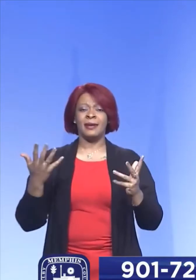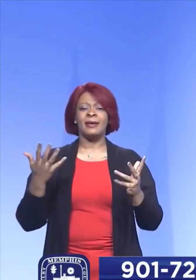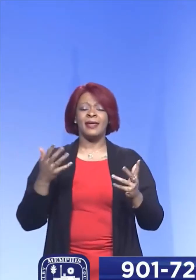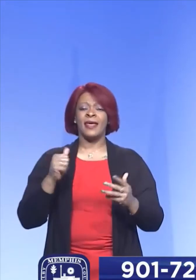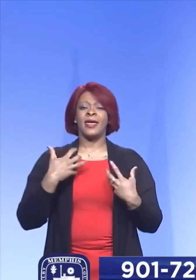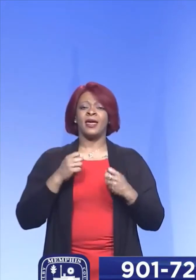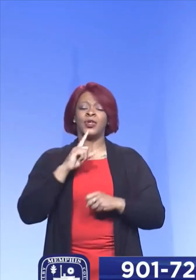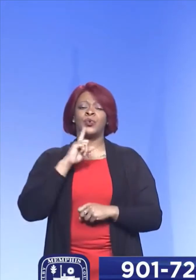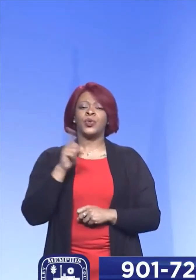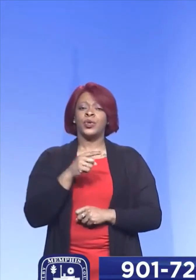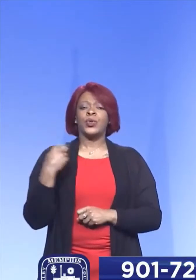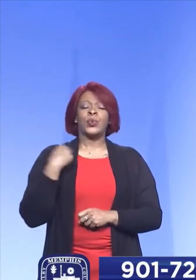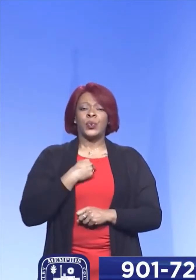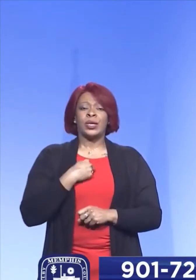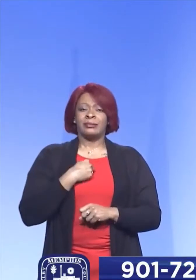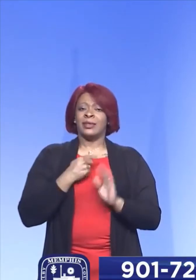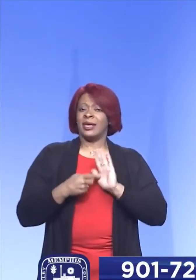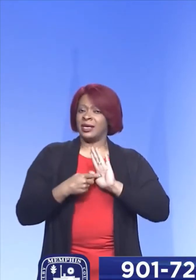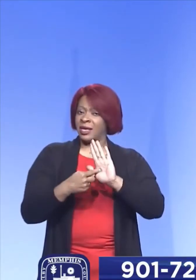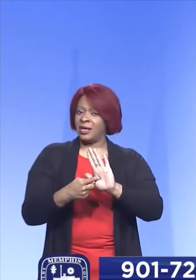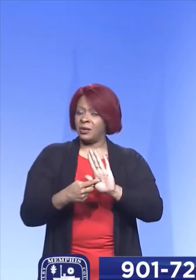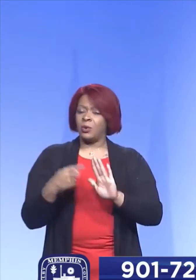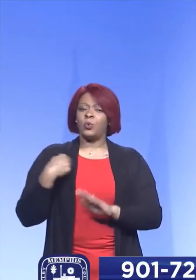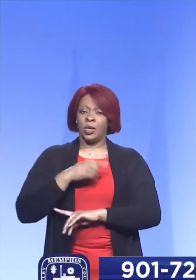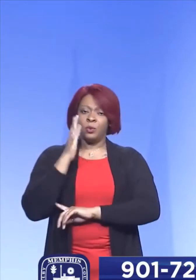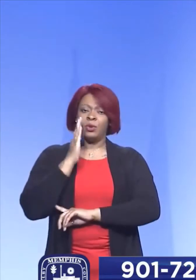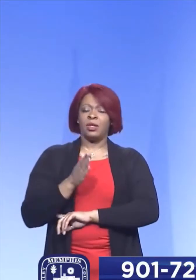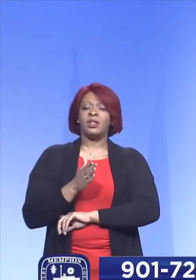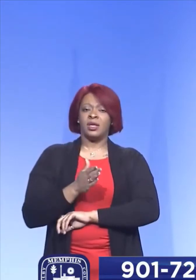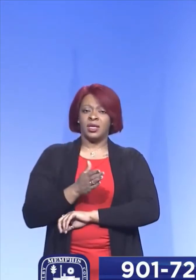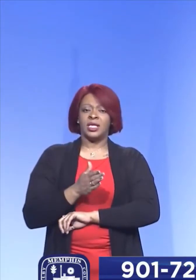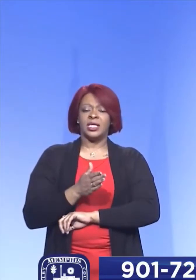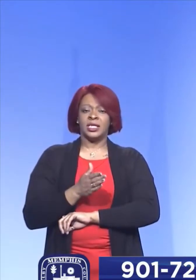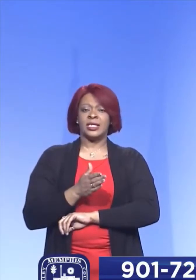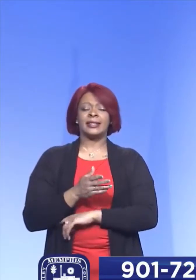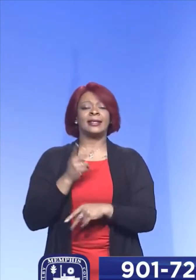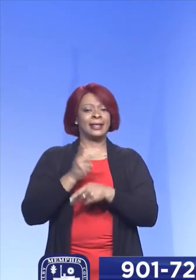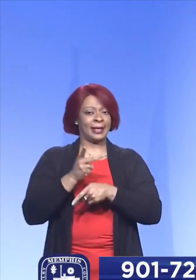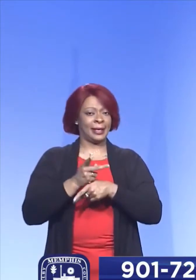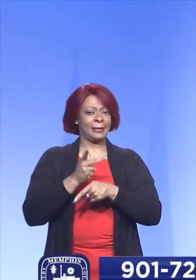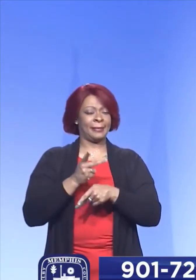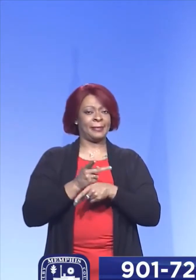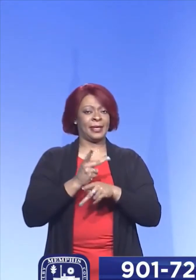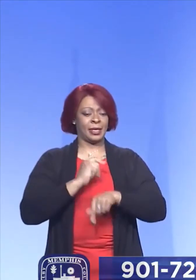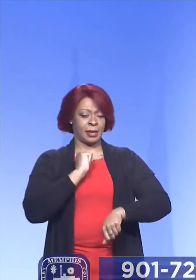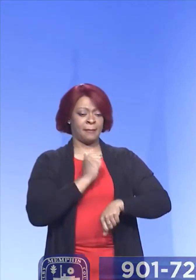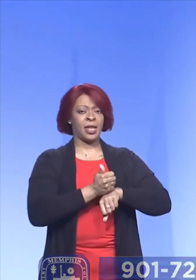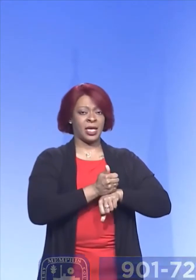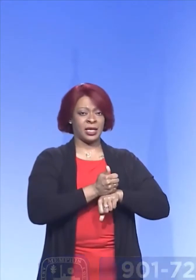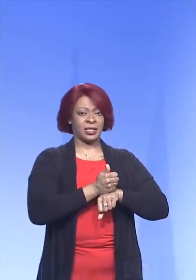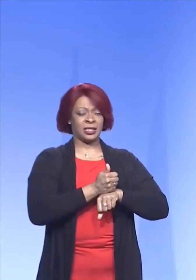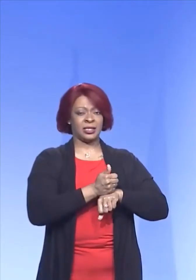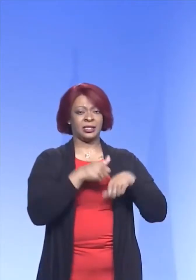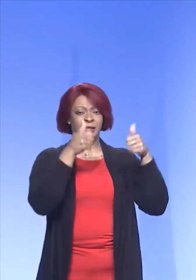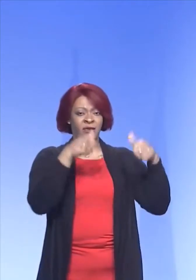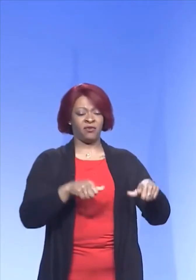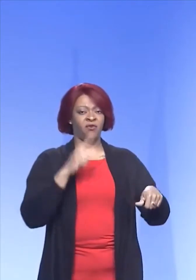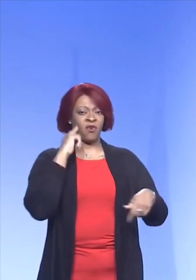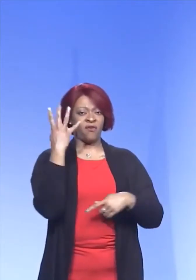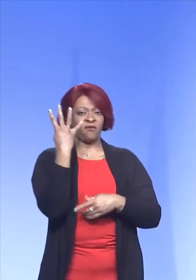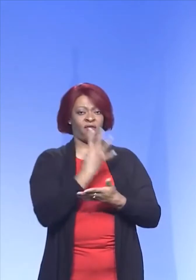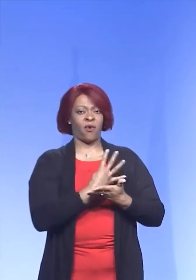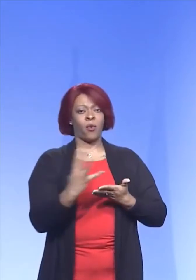we indicated that we would keep it in place for four weeks.